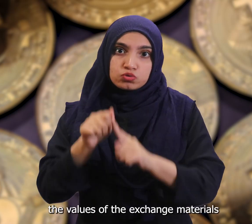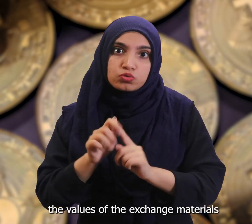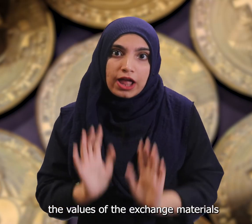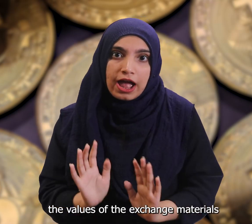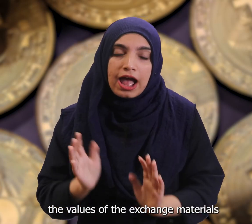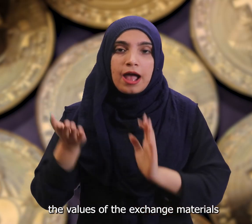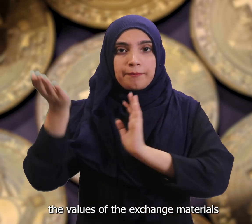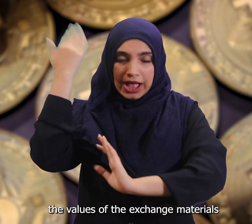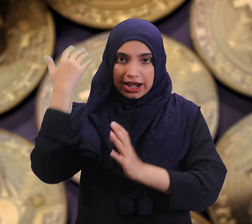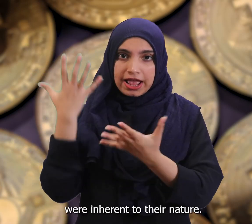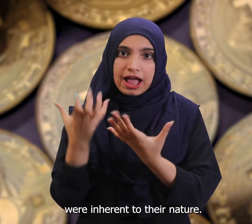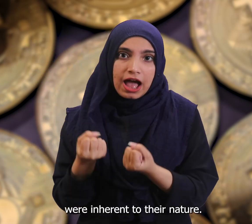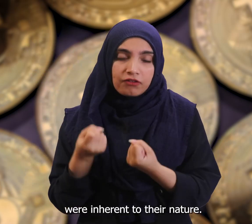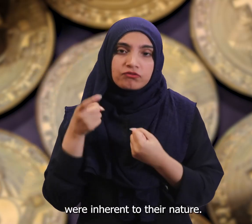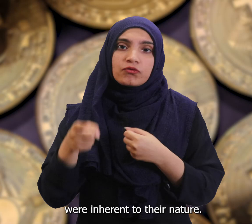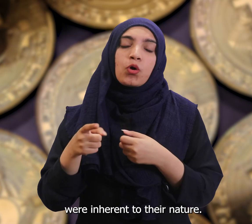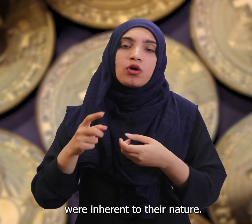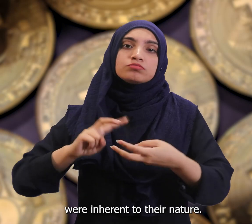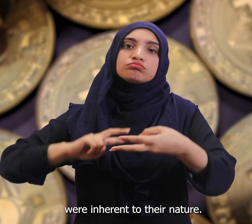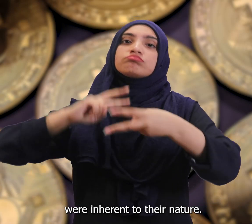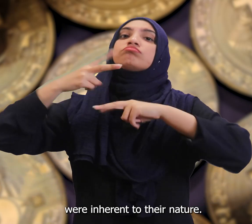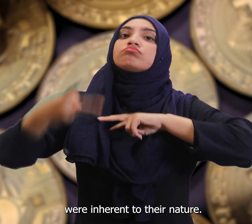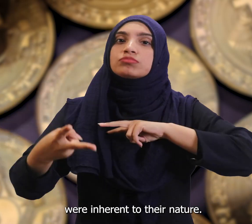materials were inherent to their nature.